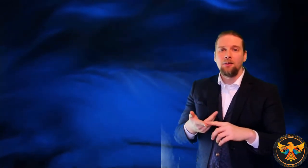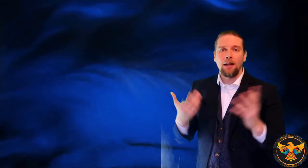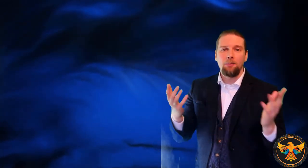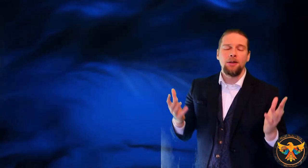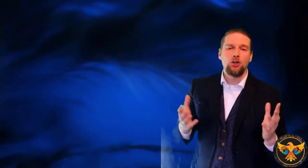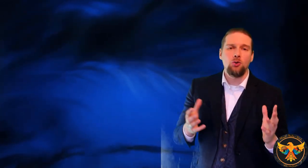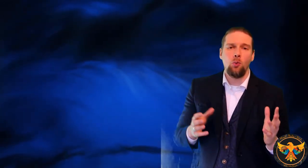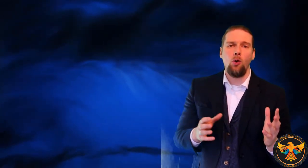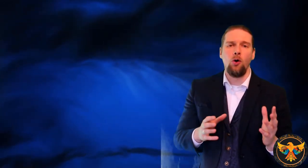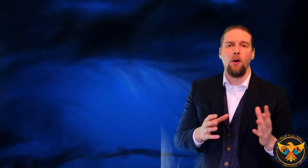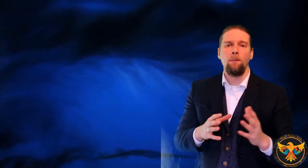Peloponnesian War.